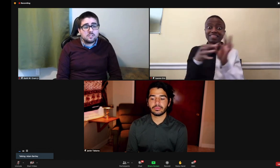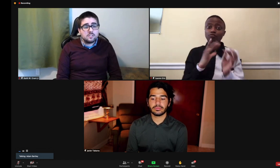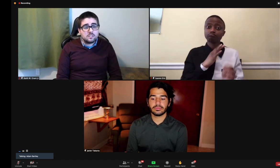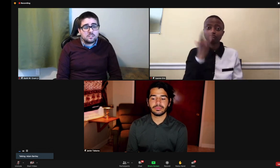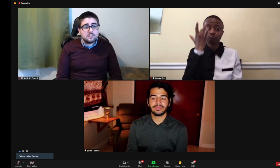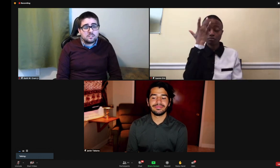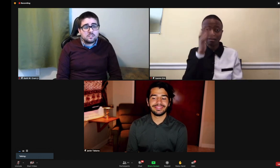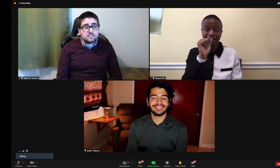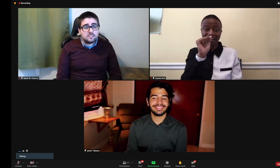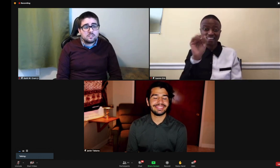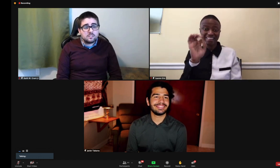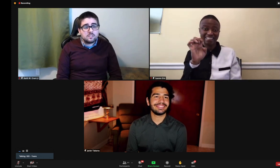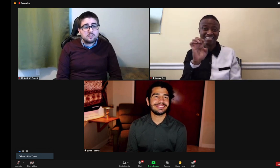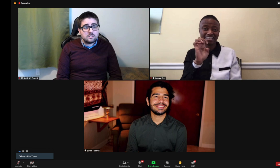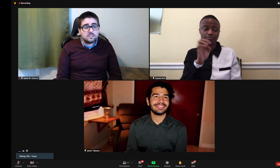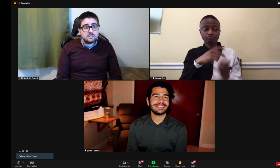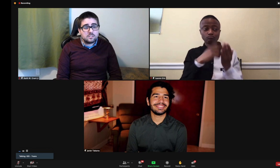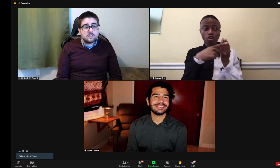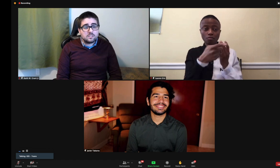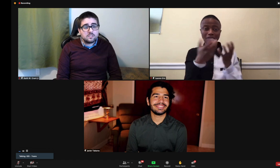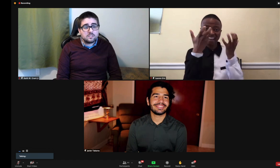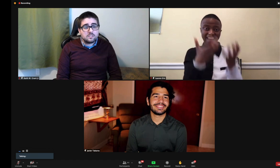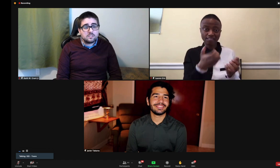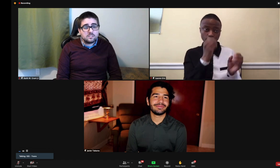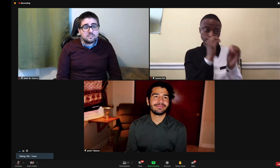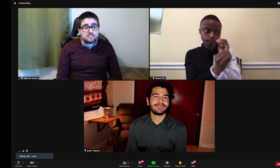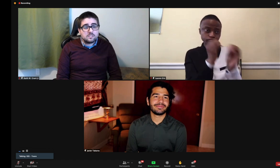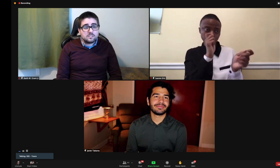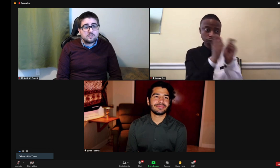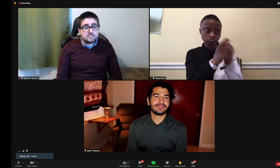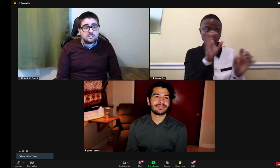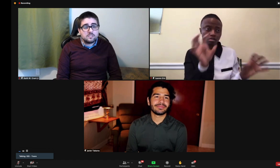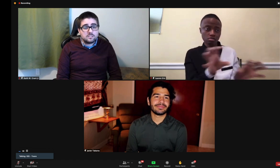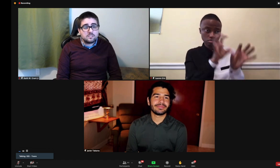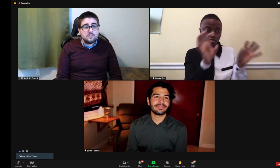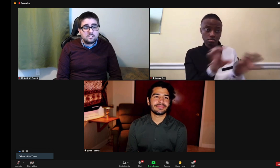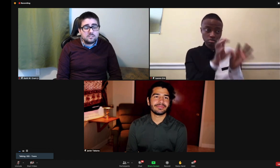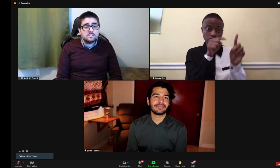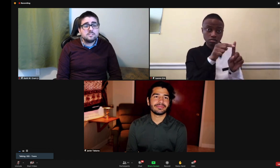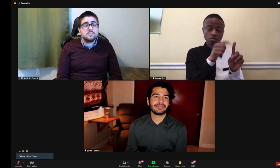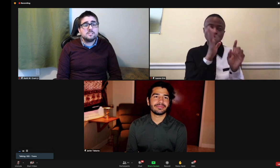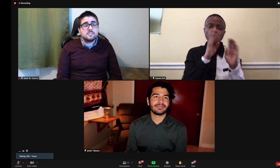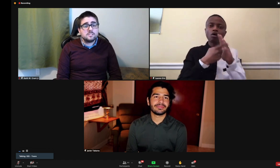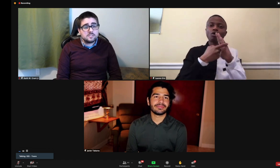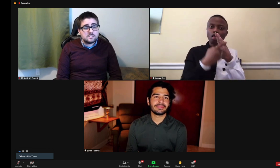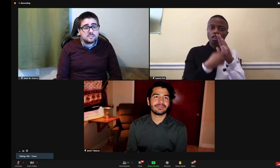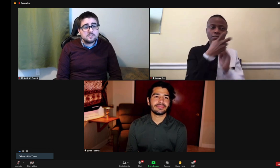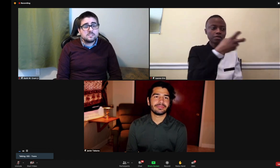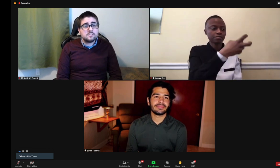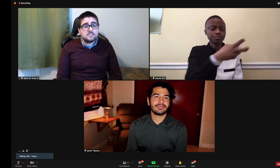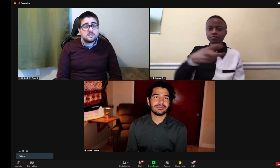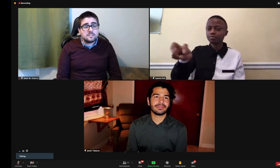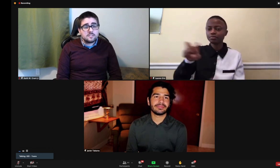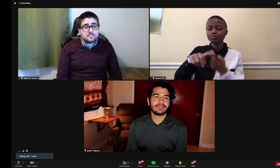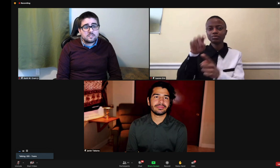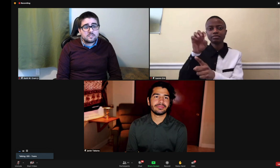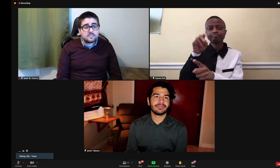And Dynamic Link allows you to connect with the After Effects program, which requires a lot of editing.